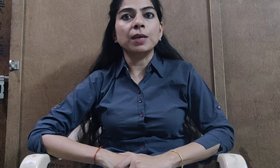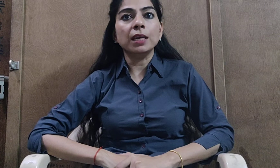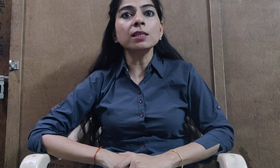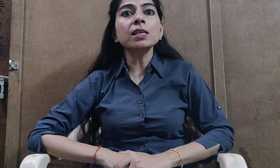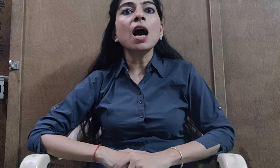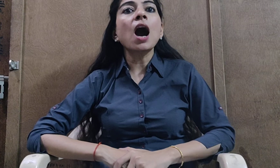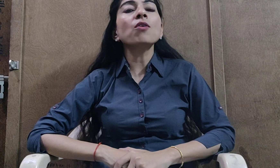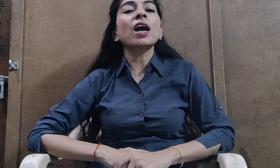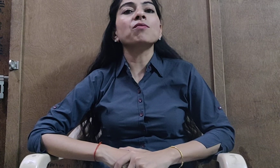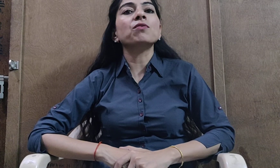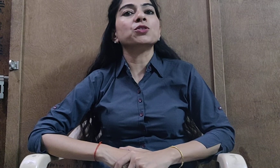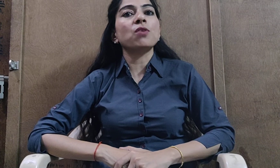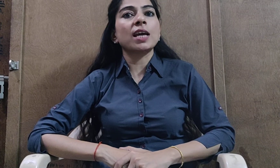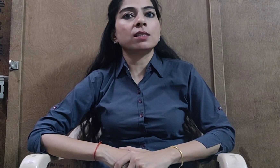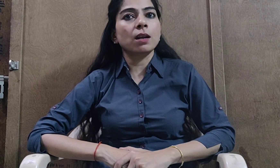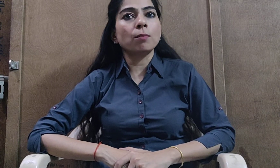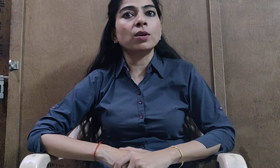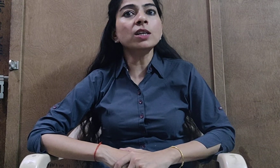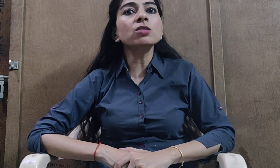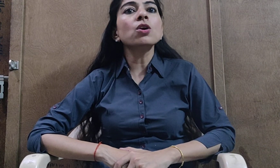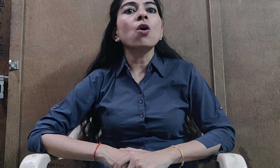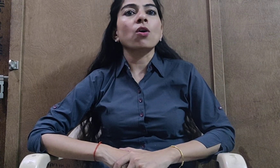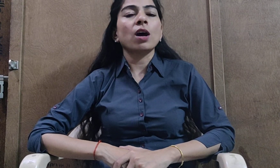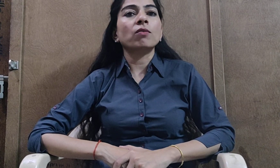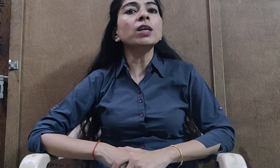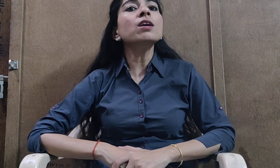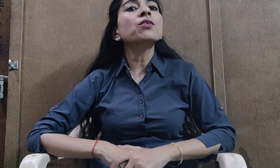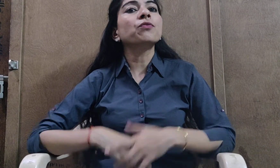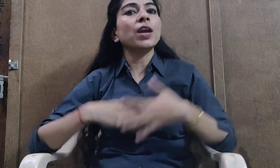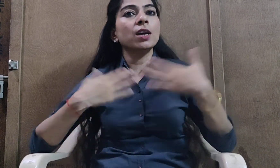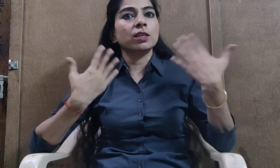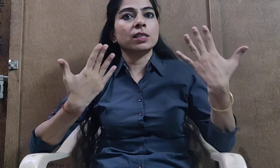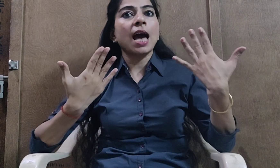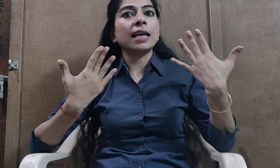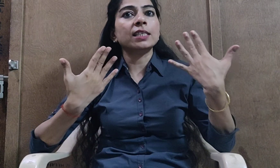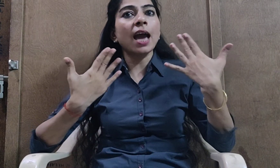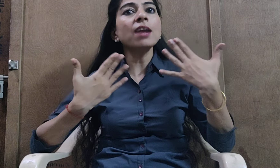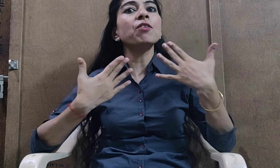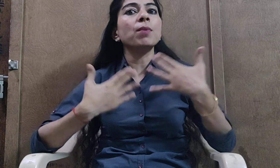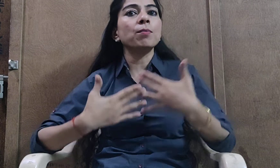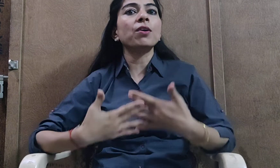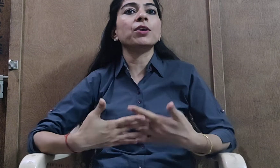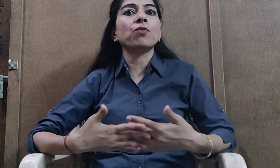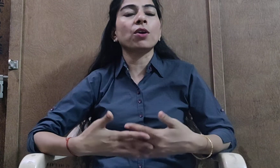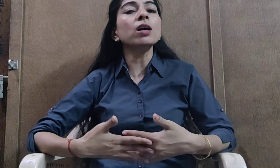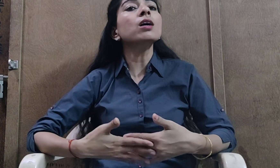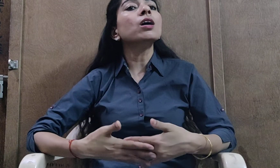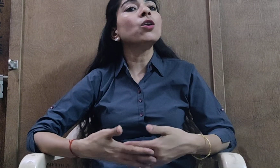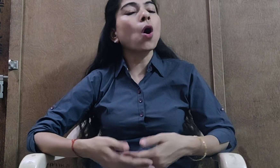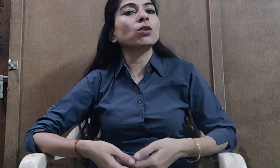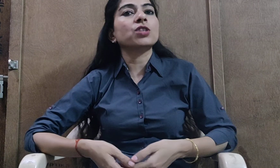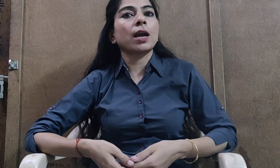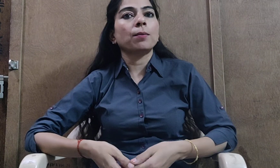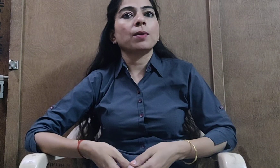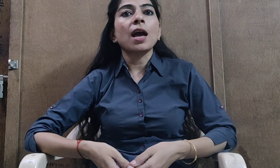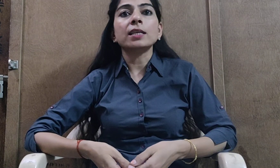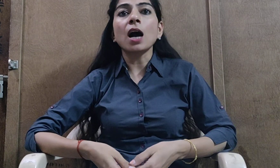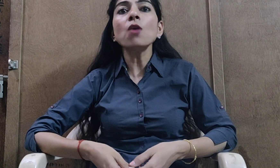Means how can we visualize the numbers on our fingers and can remember it for a long time. And how